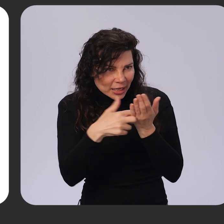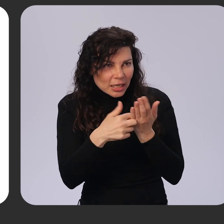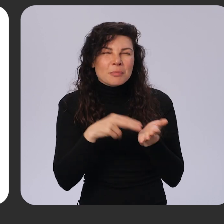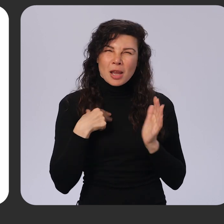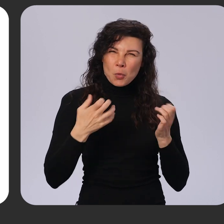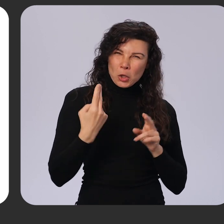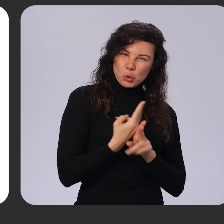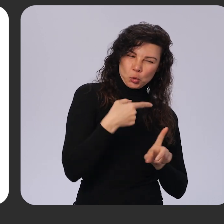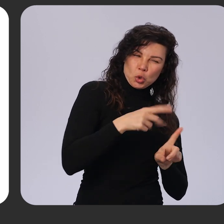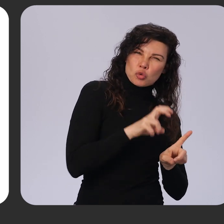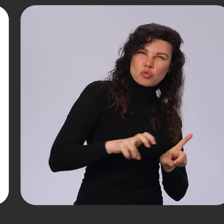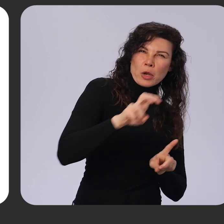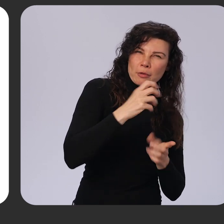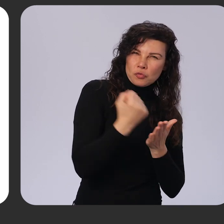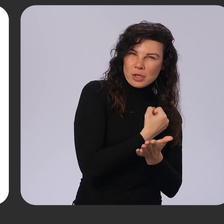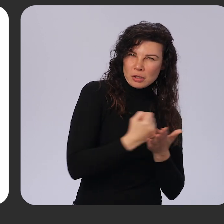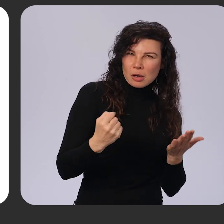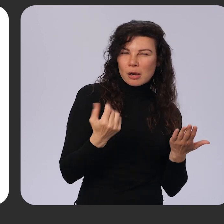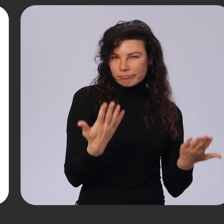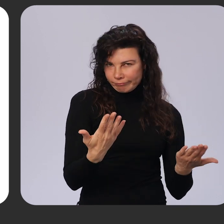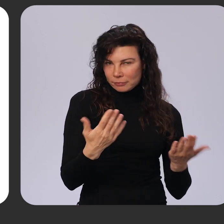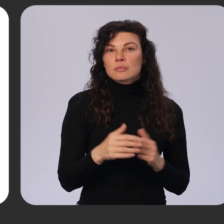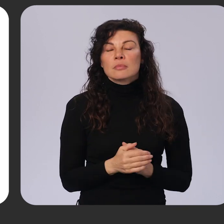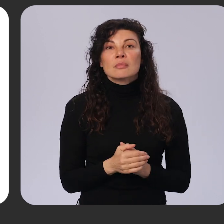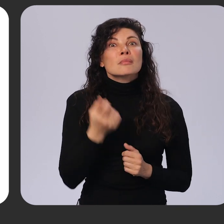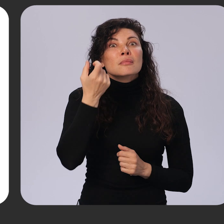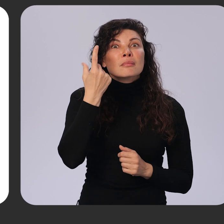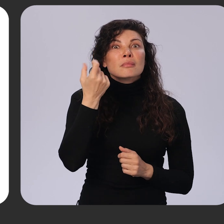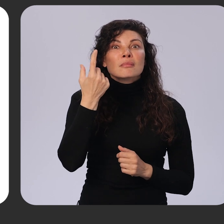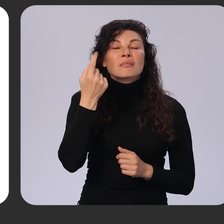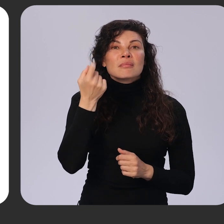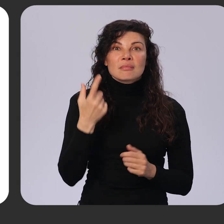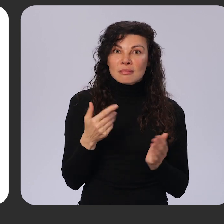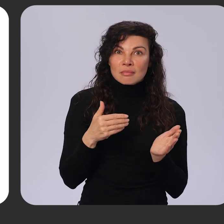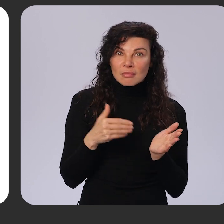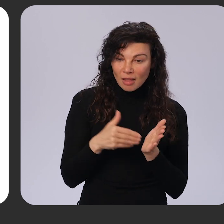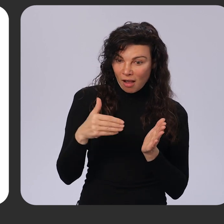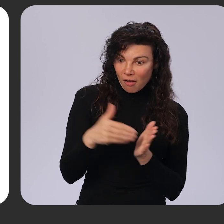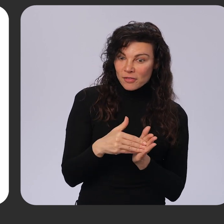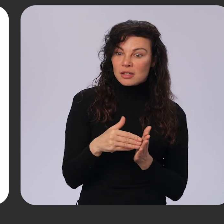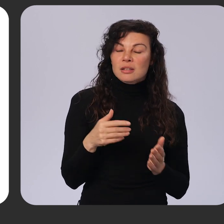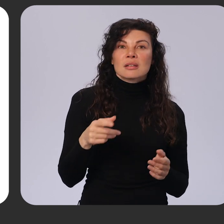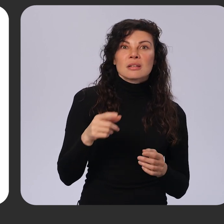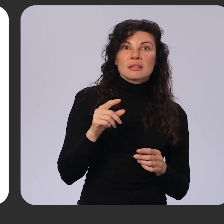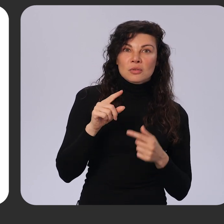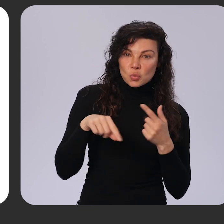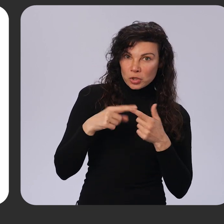when they purchase a plane ticket. However, in most checkout forms where cards are saved, users can only